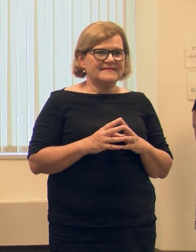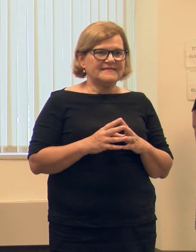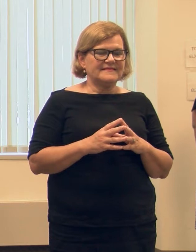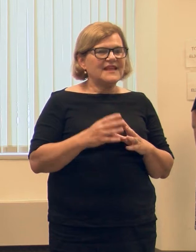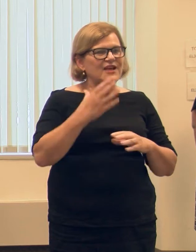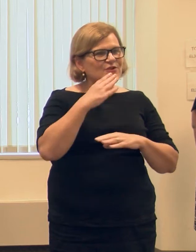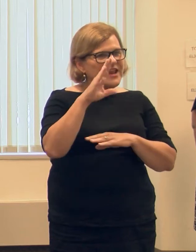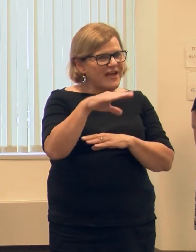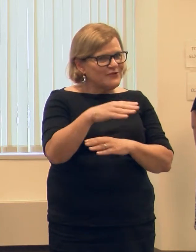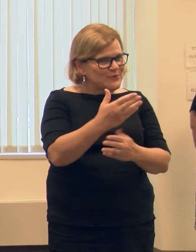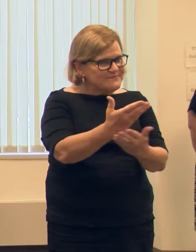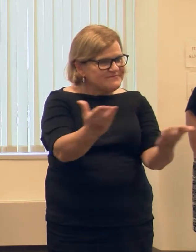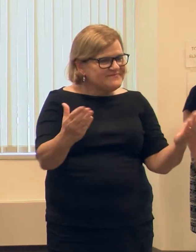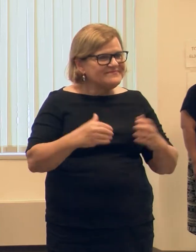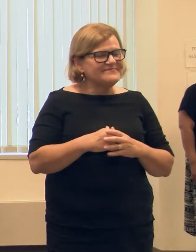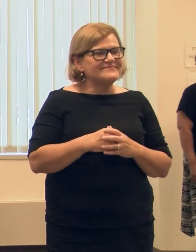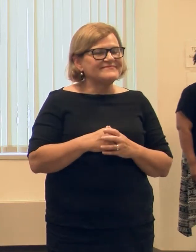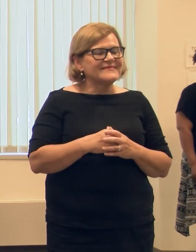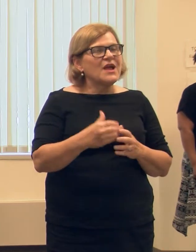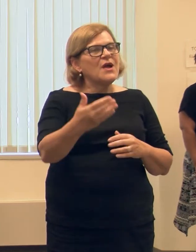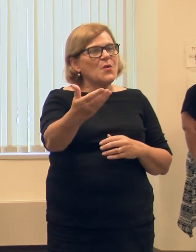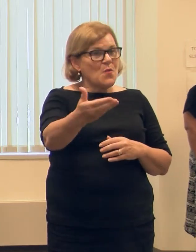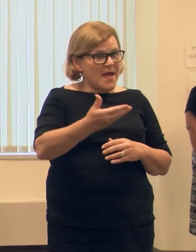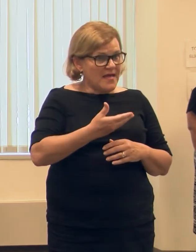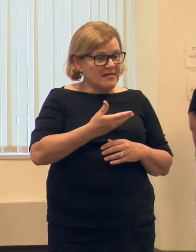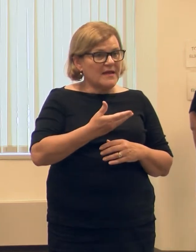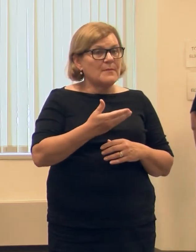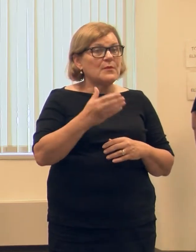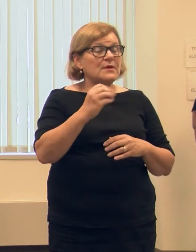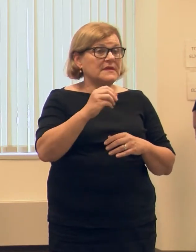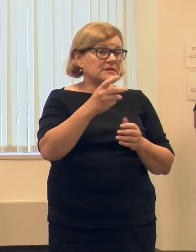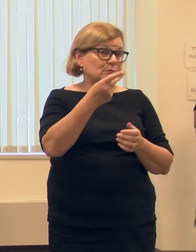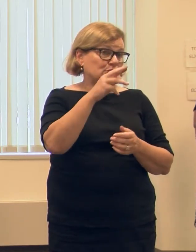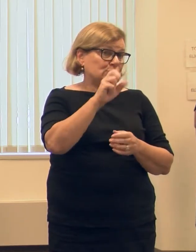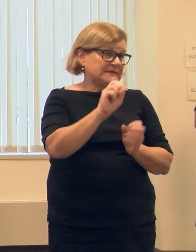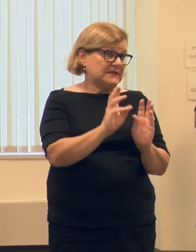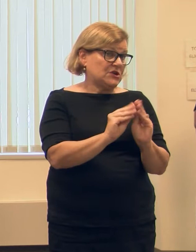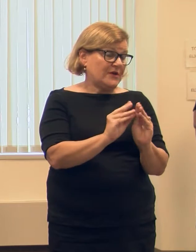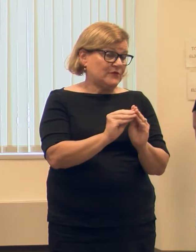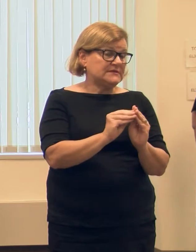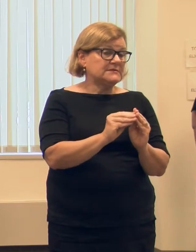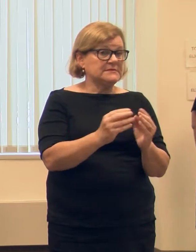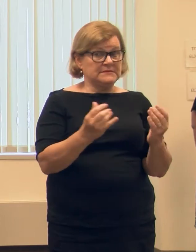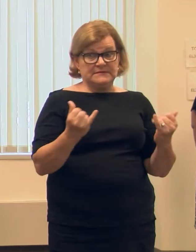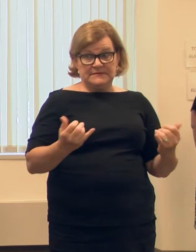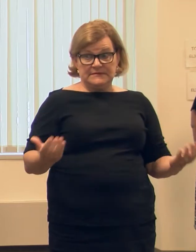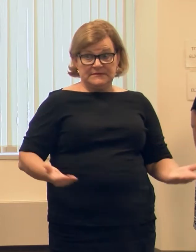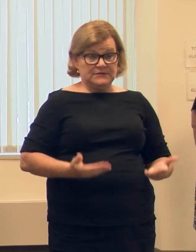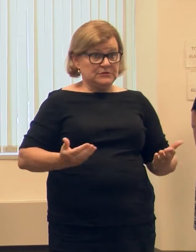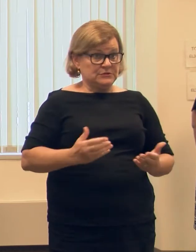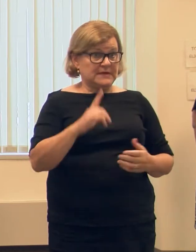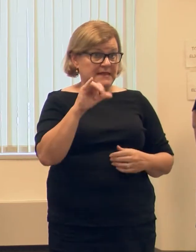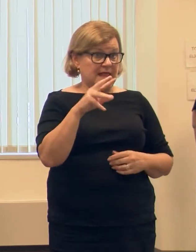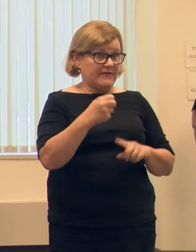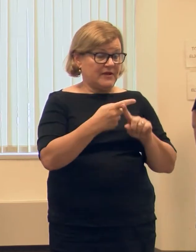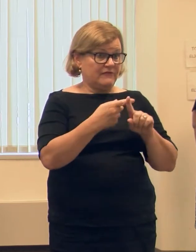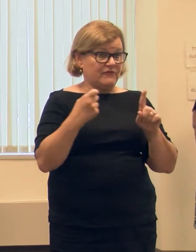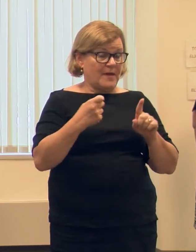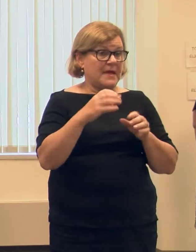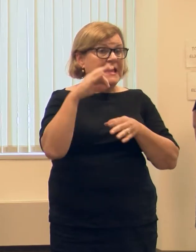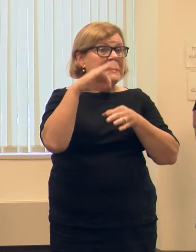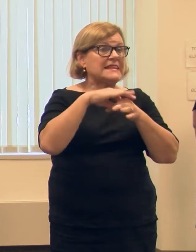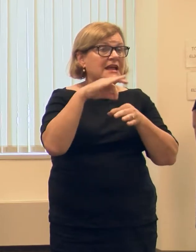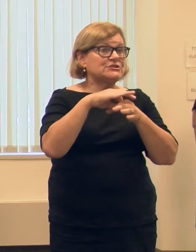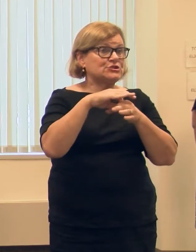Well good afternoon everyone and welcome to this press conference. We're coming to you live from our Bureau of